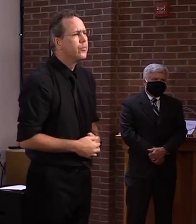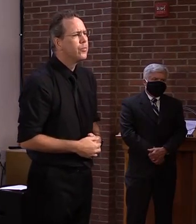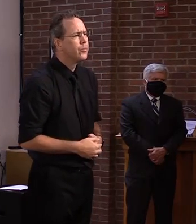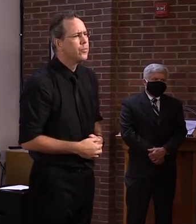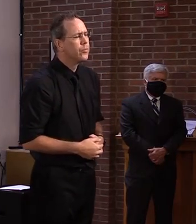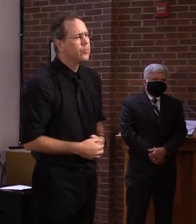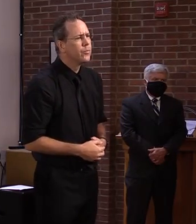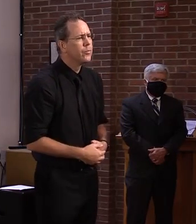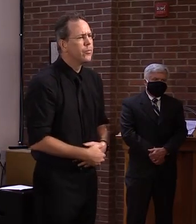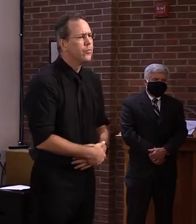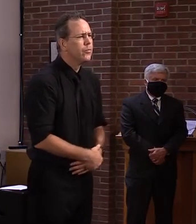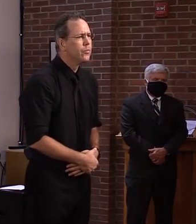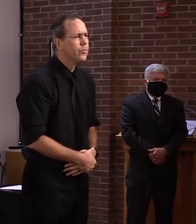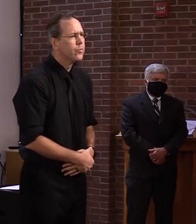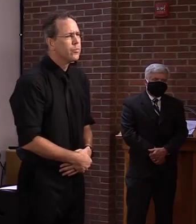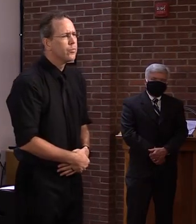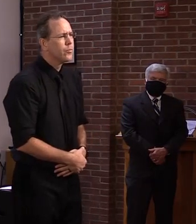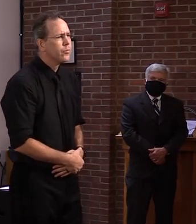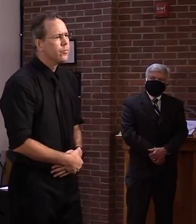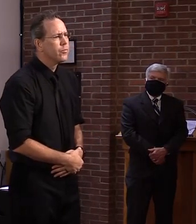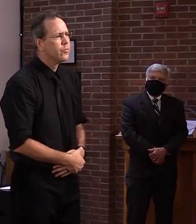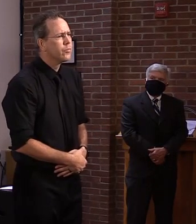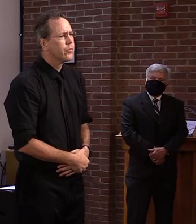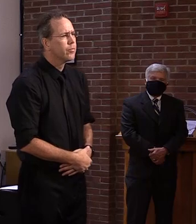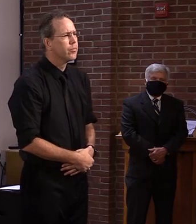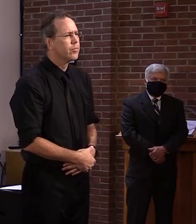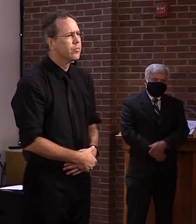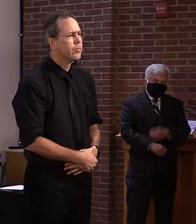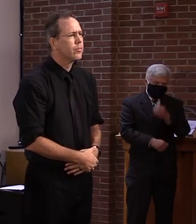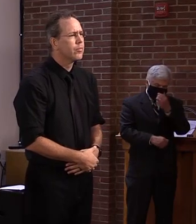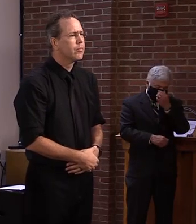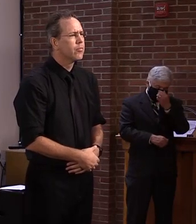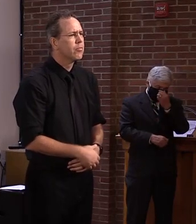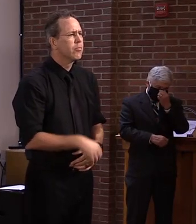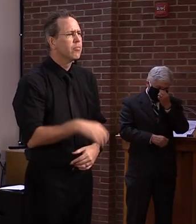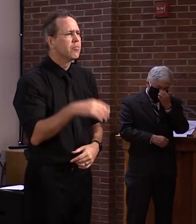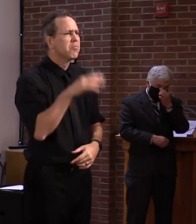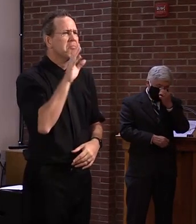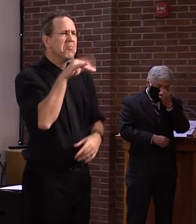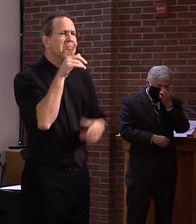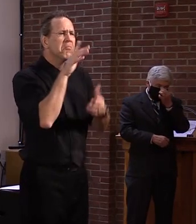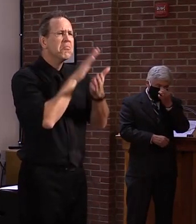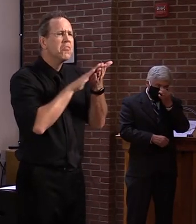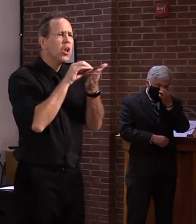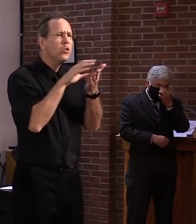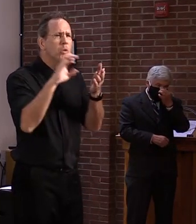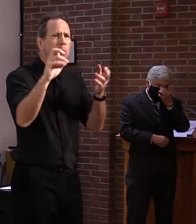there's been some large parties and not necessarily adhering to things,